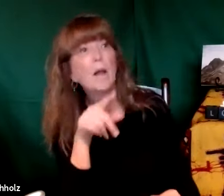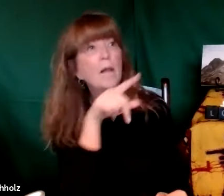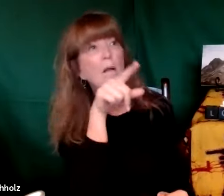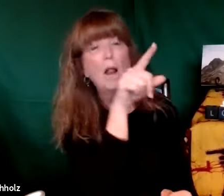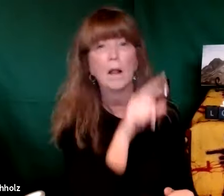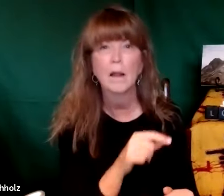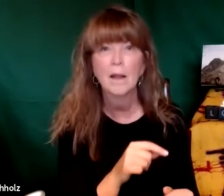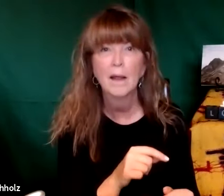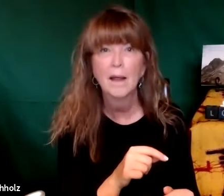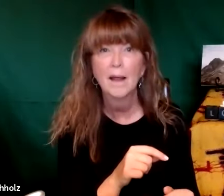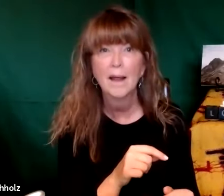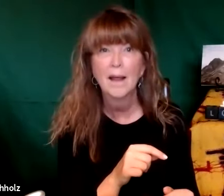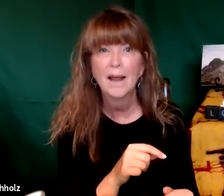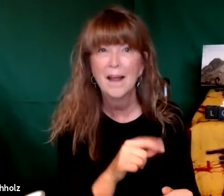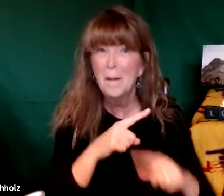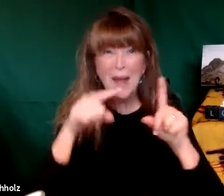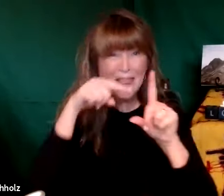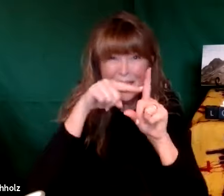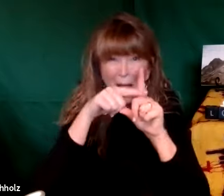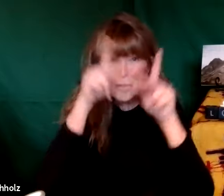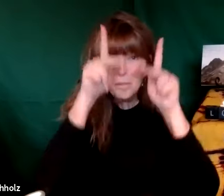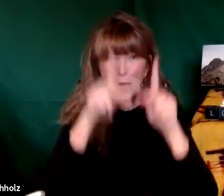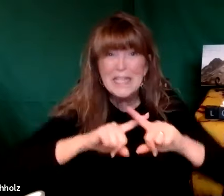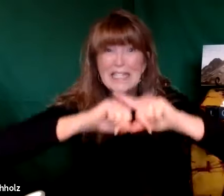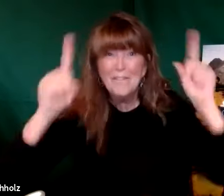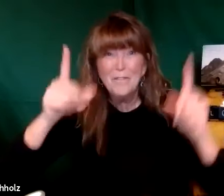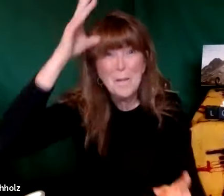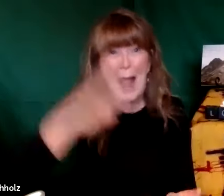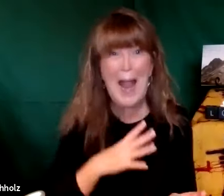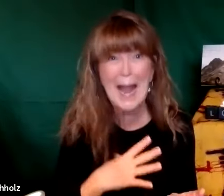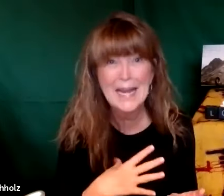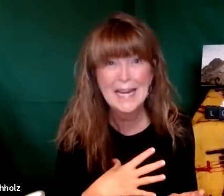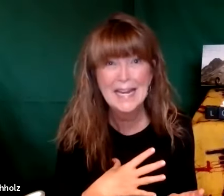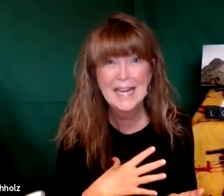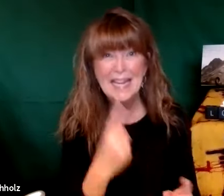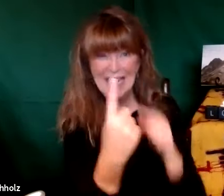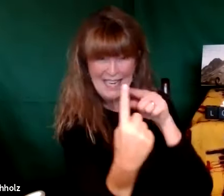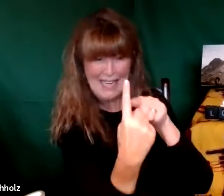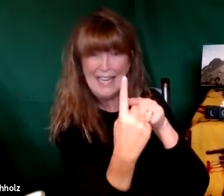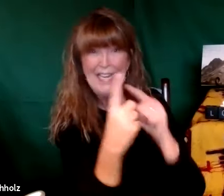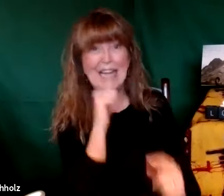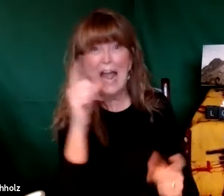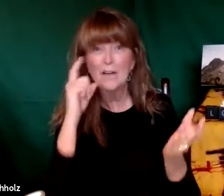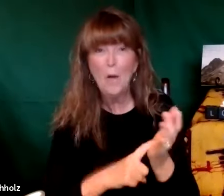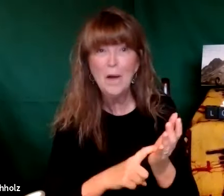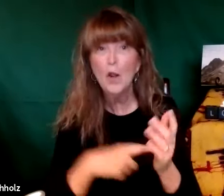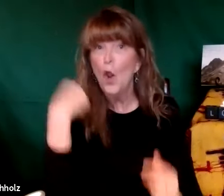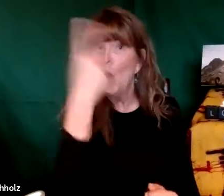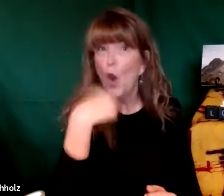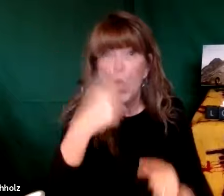you know take a right here and a left there and you'll get where you need to go even though he was speaking to a completely